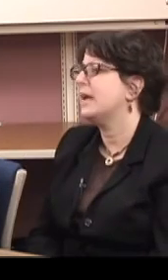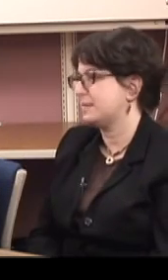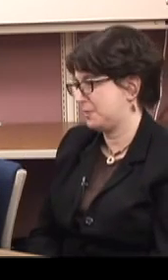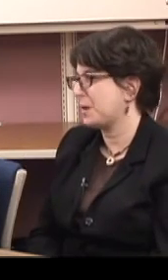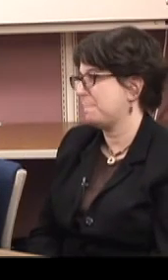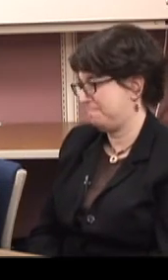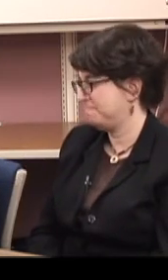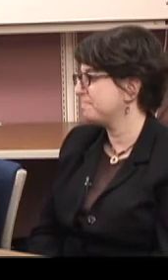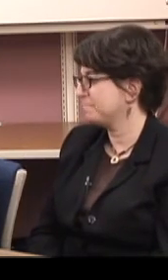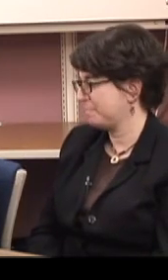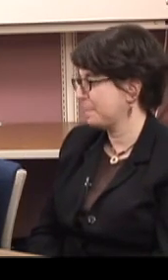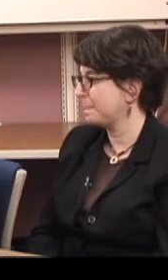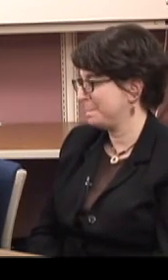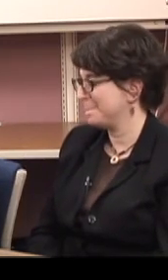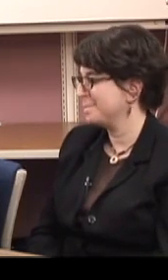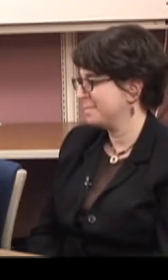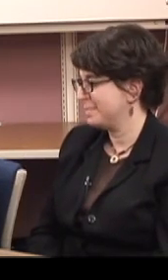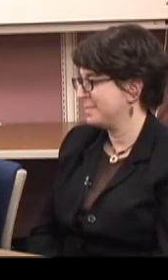Yes. Okay.